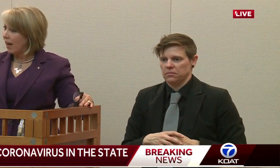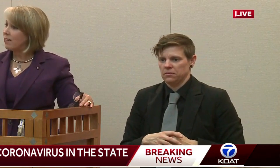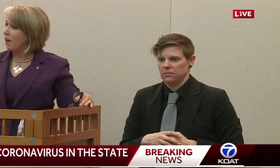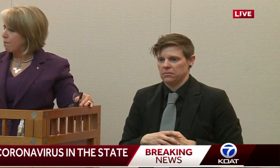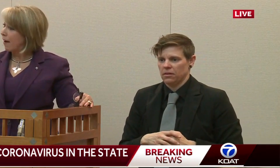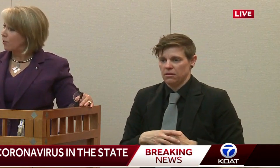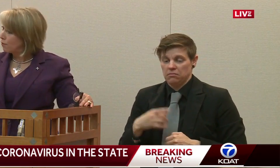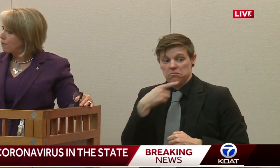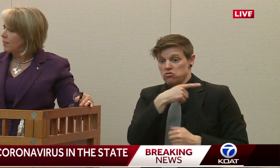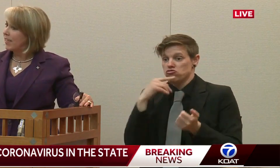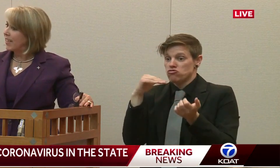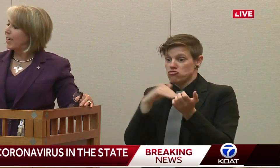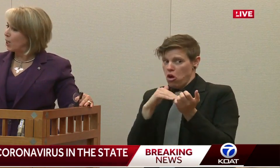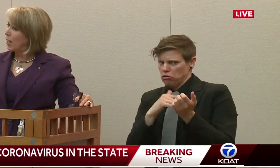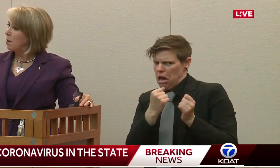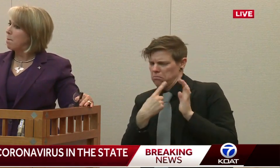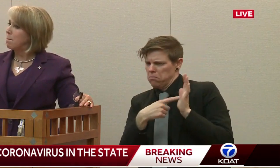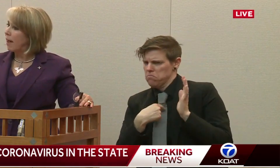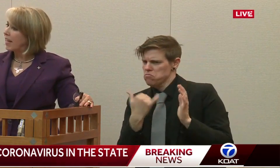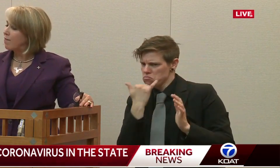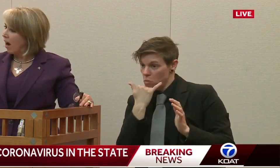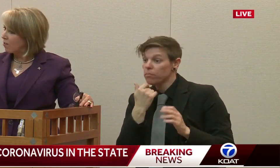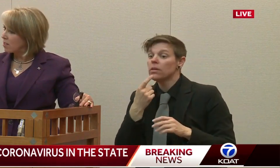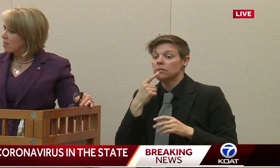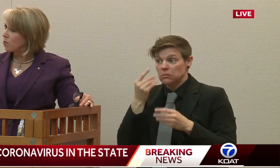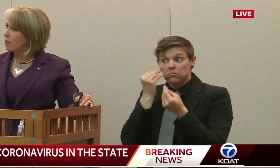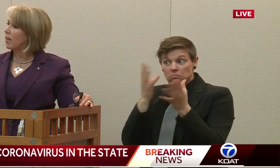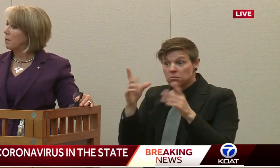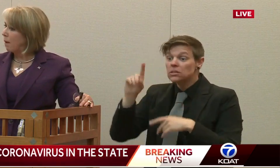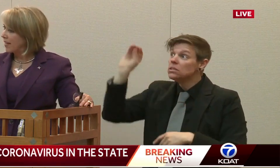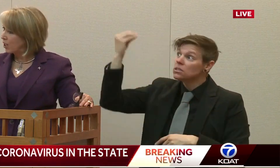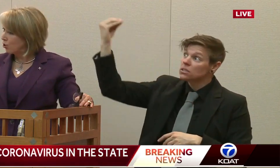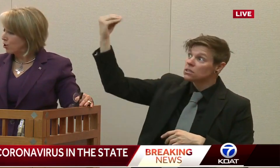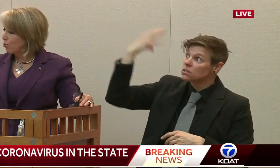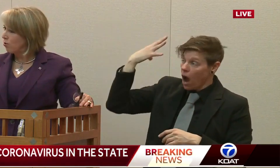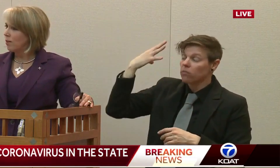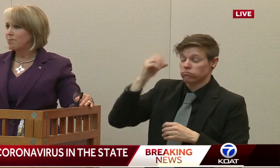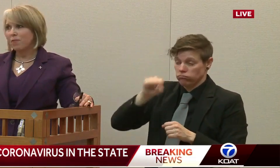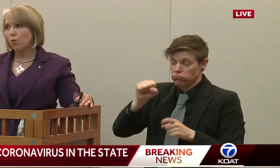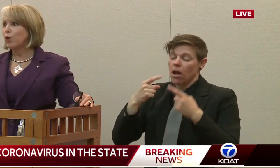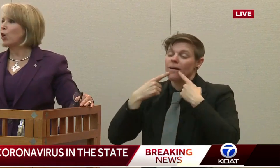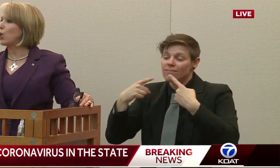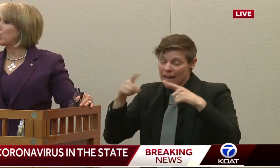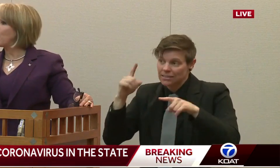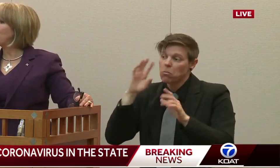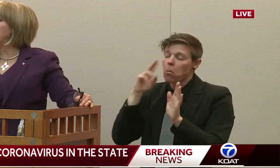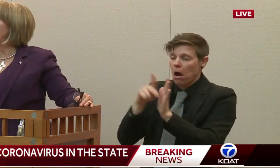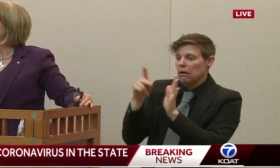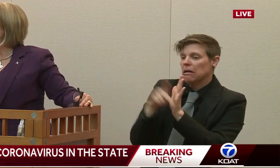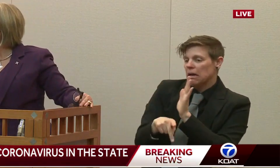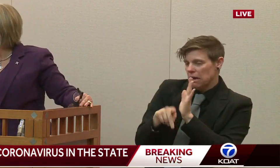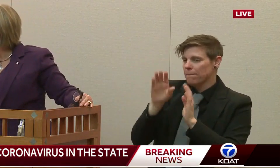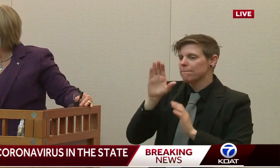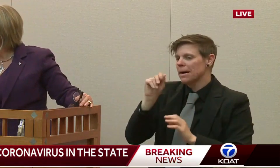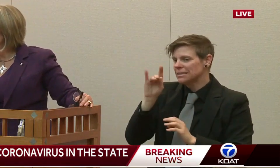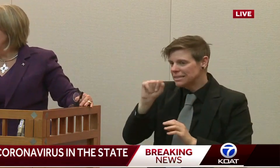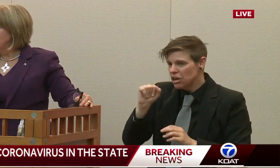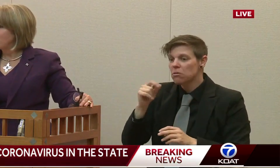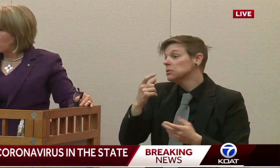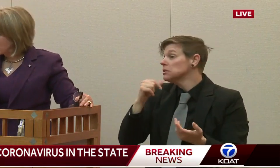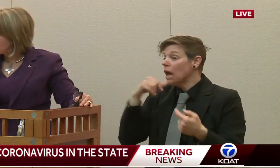ultraviolet light effective in killing many viruses. We think an impact here too wouldn't hurt to go to your backyard.